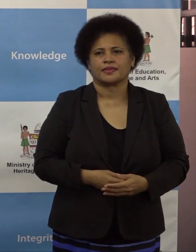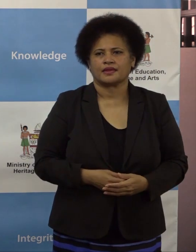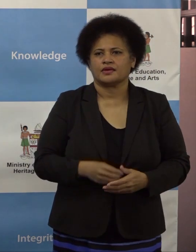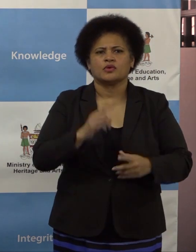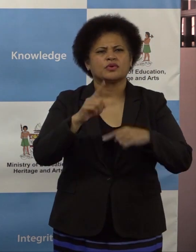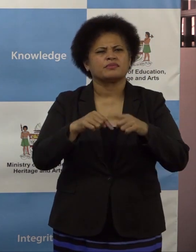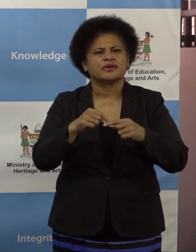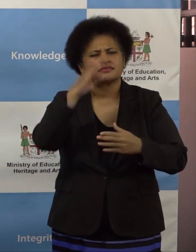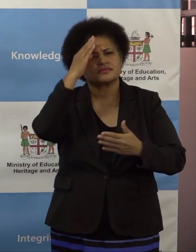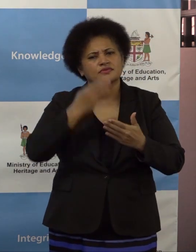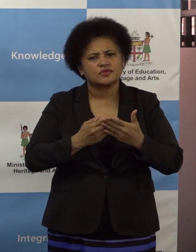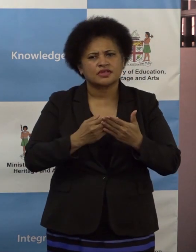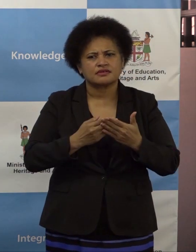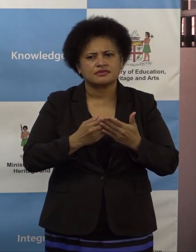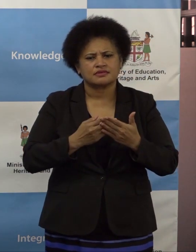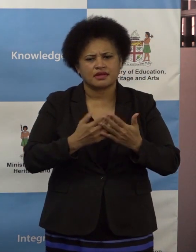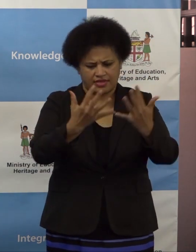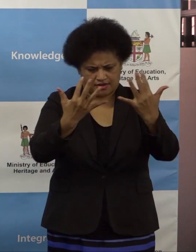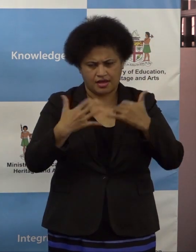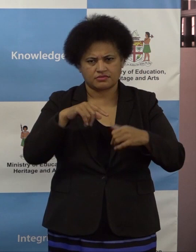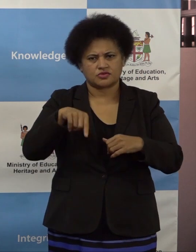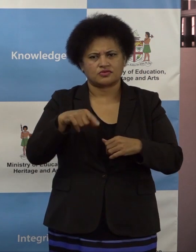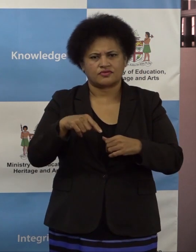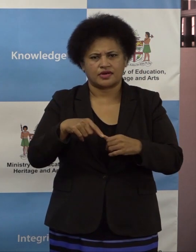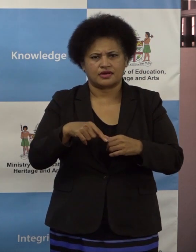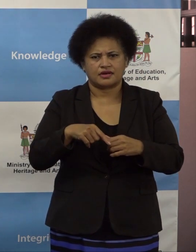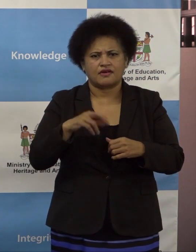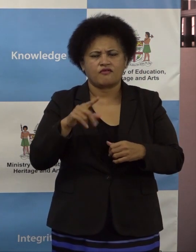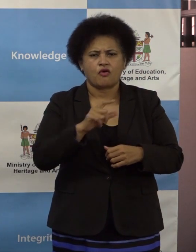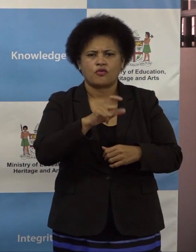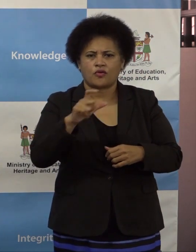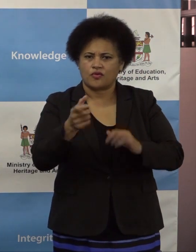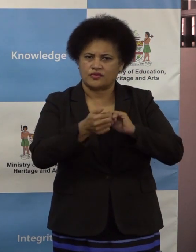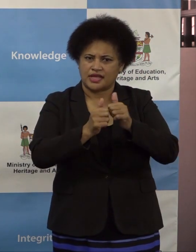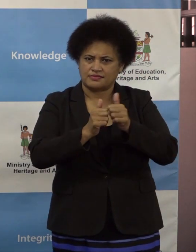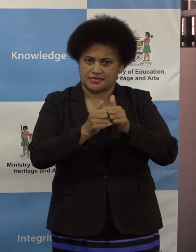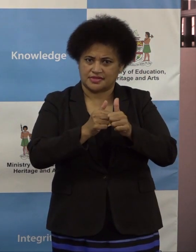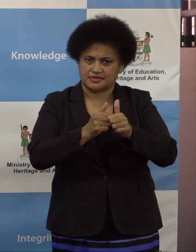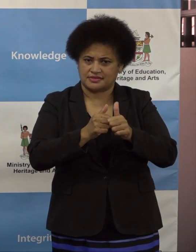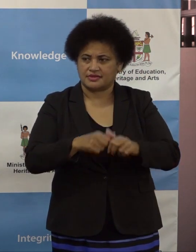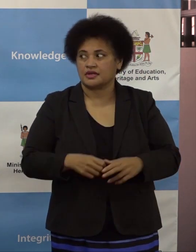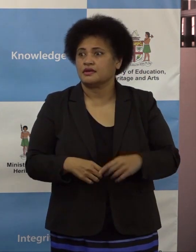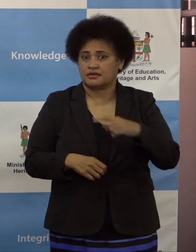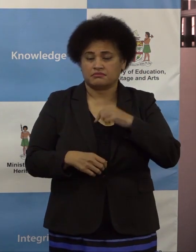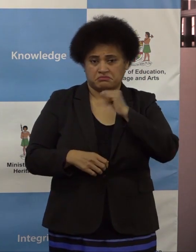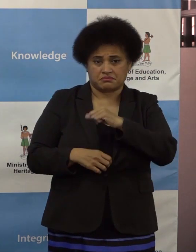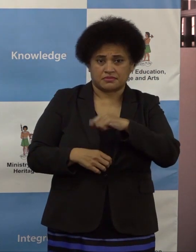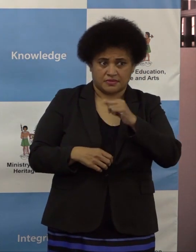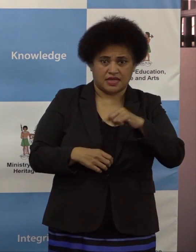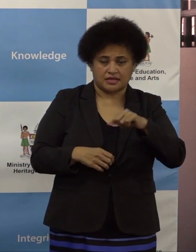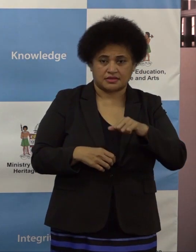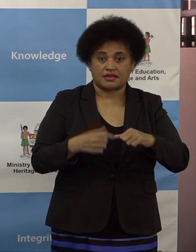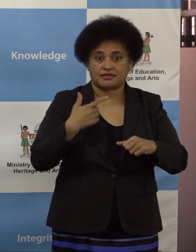meets, the Coca-Cola Games and the maritime zones that are still here? Yes, obviously if the schools reopen and that's why I'm